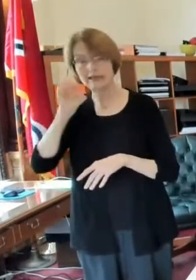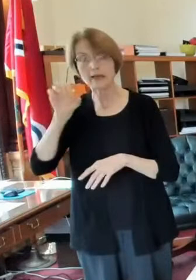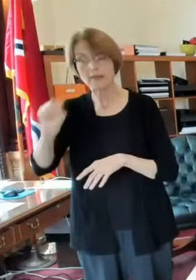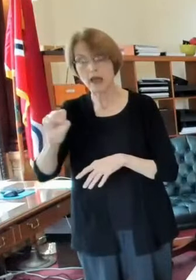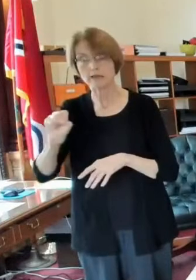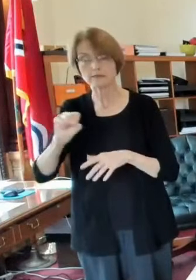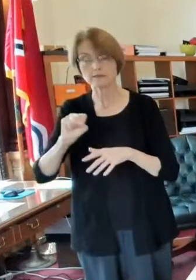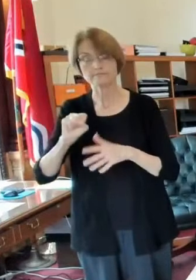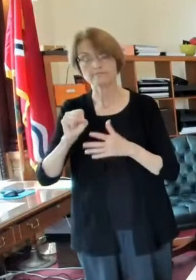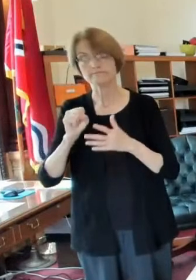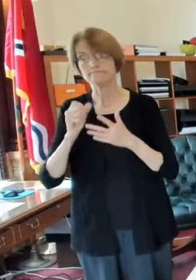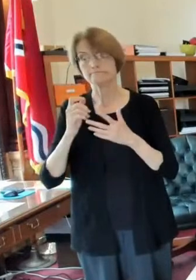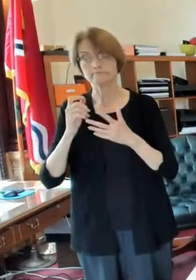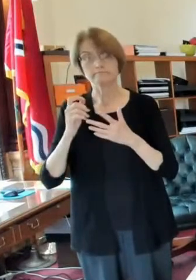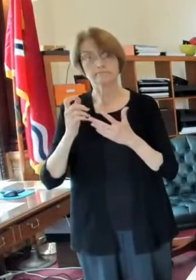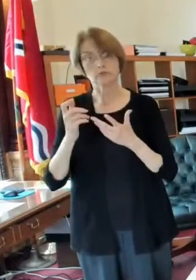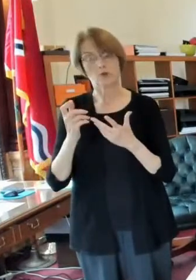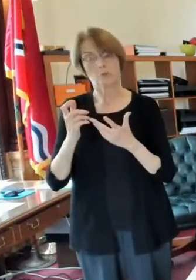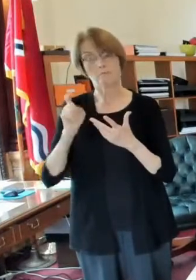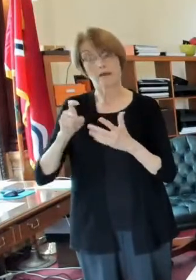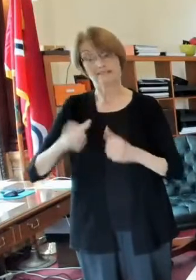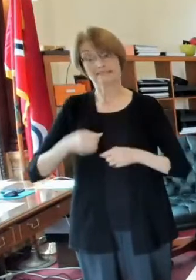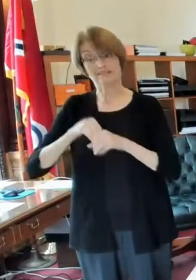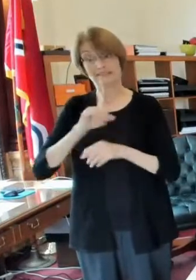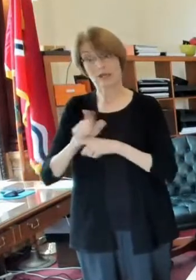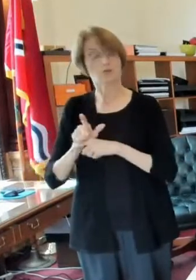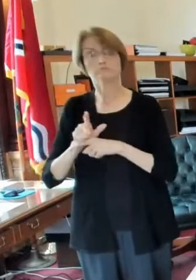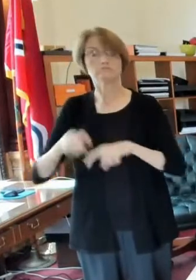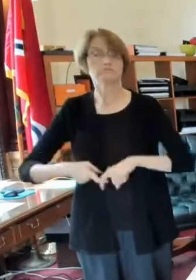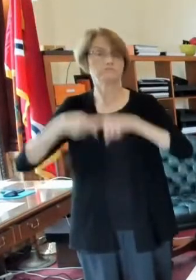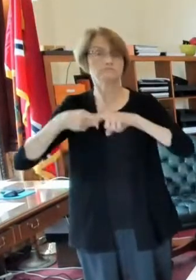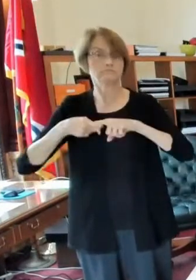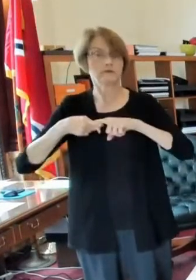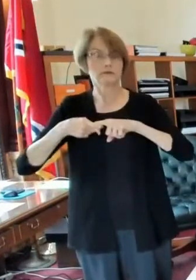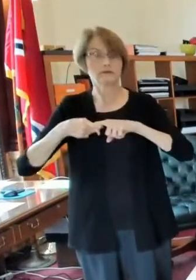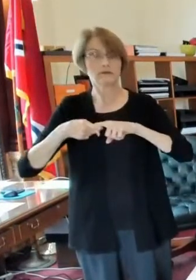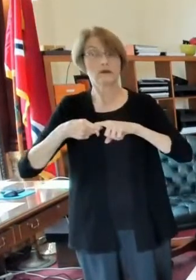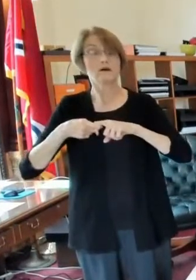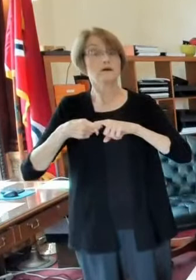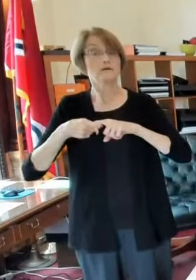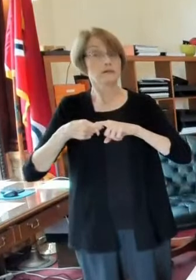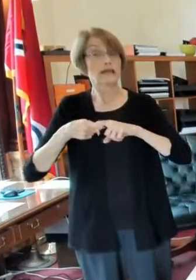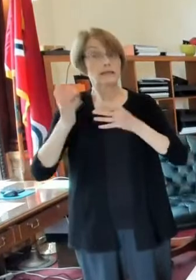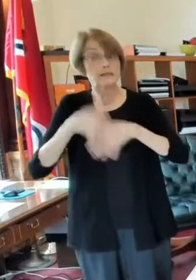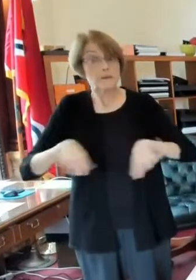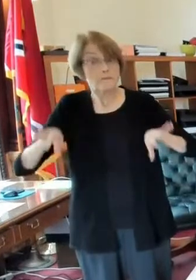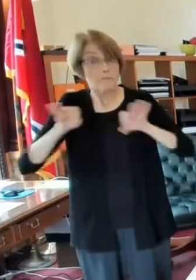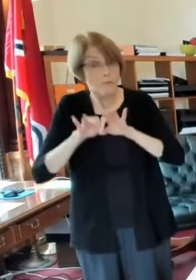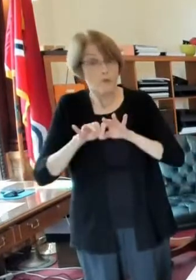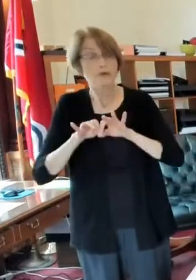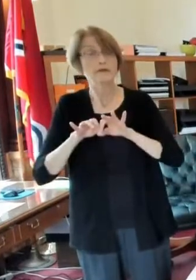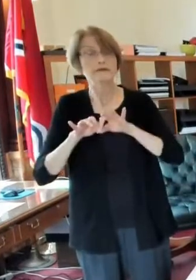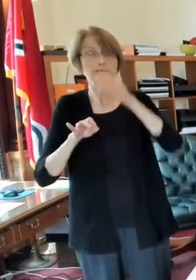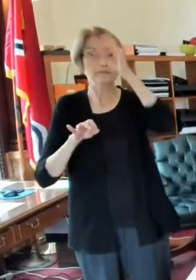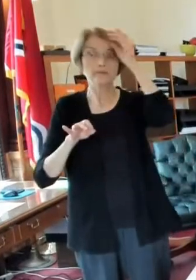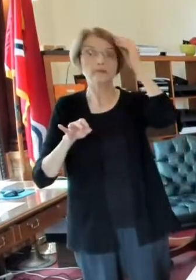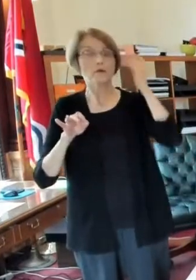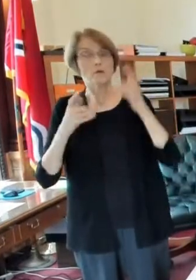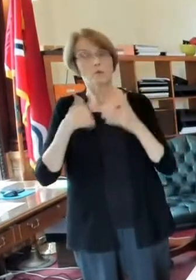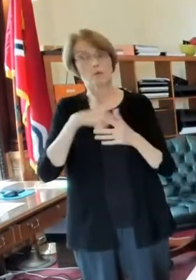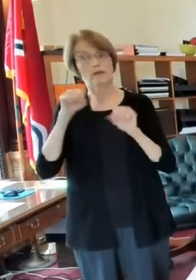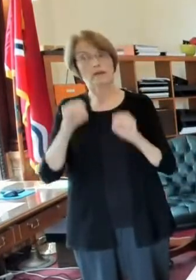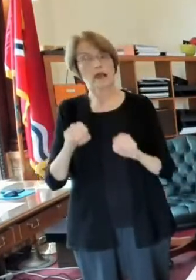will lift the residency requirement for them and the most important thing about this is that it allows